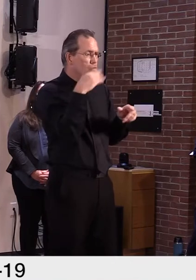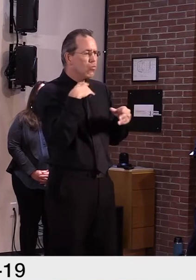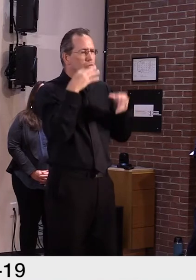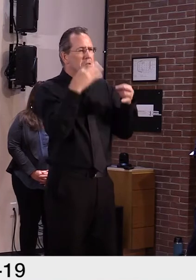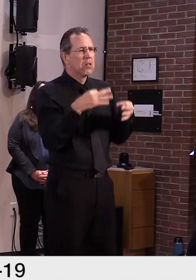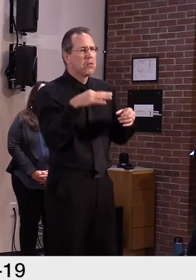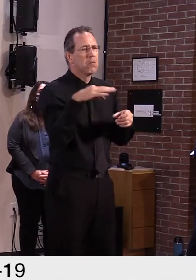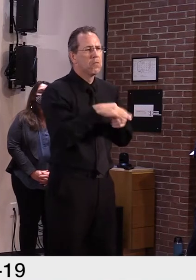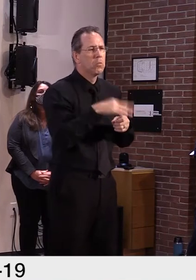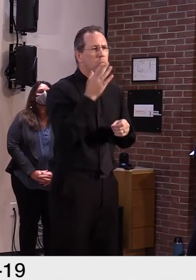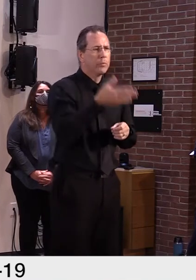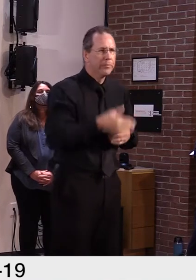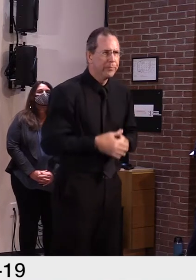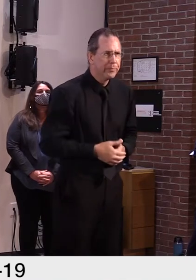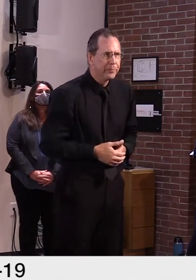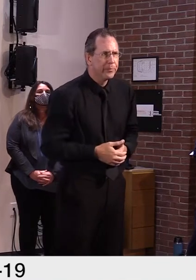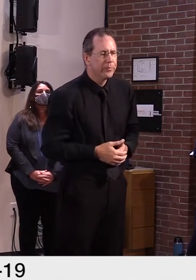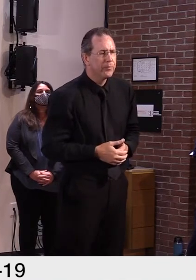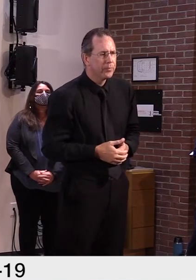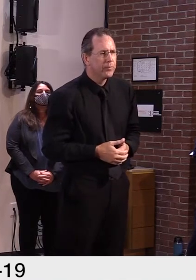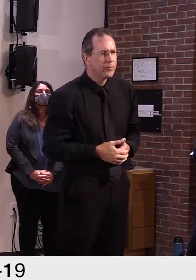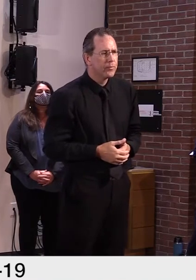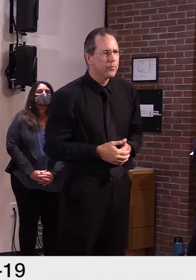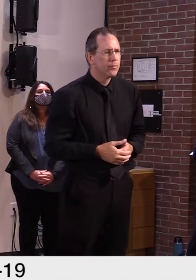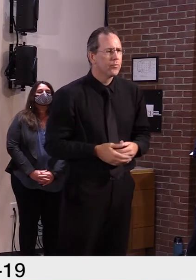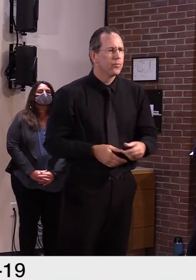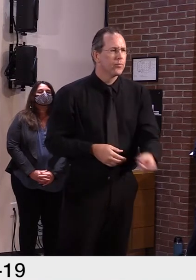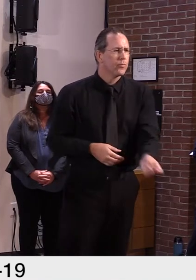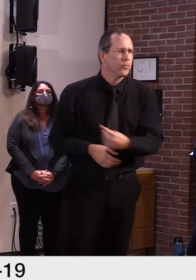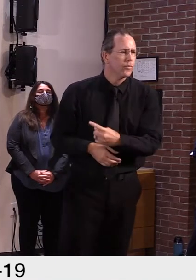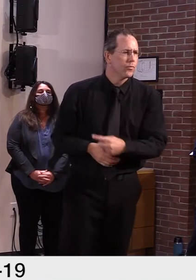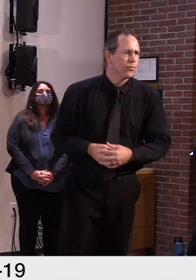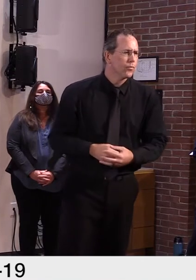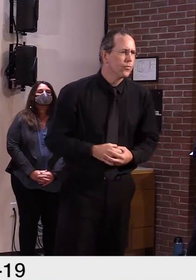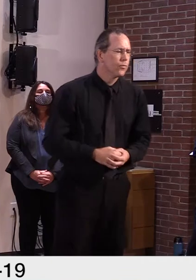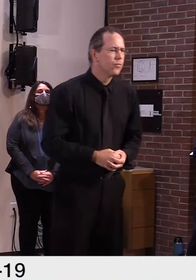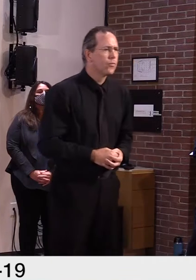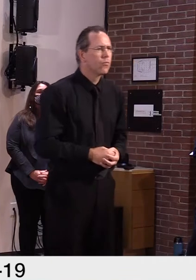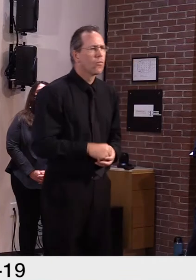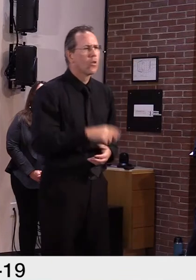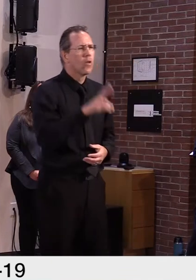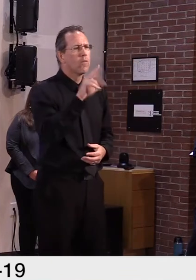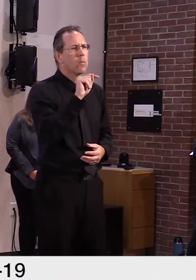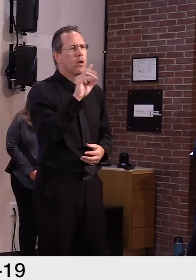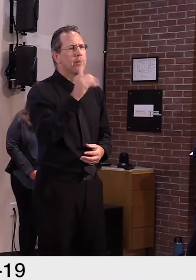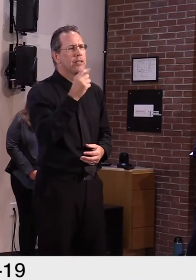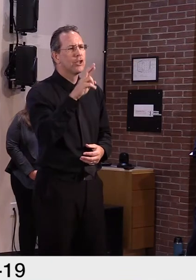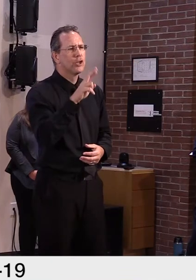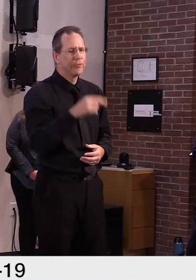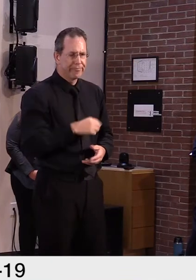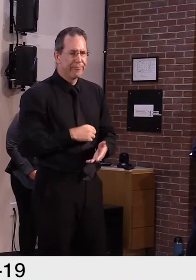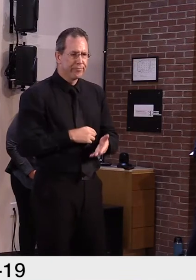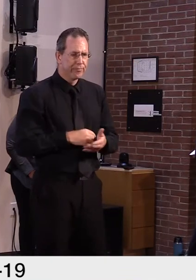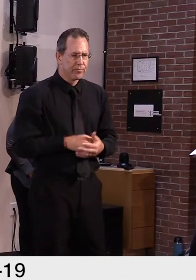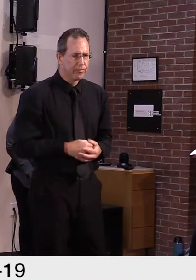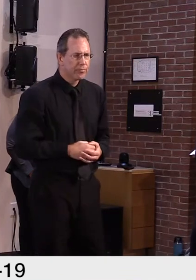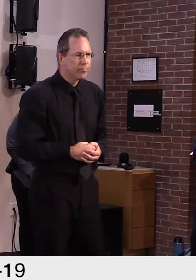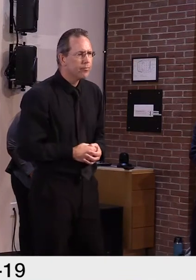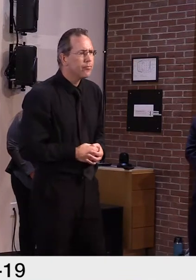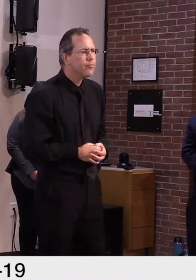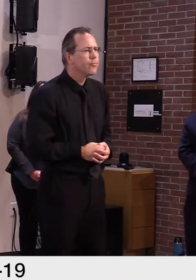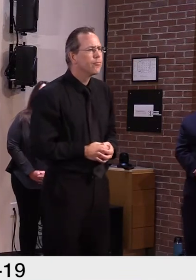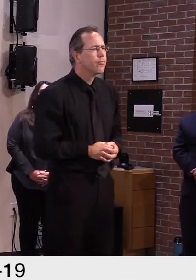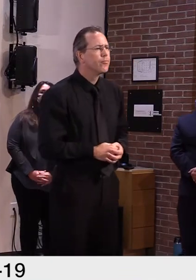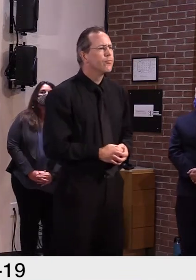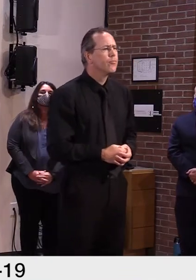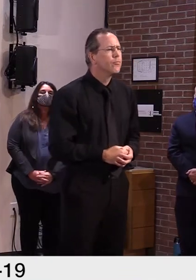Hi, Joe. This is a question for the Governor. Governor, how do you feel about the budget bill that lawmakers are going to be sending to your desk today?